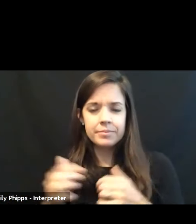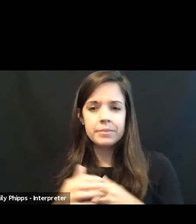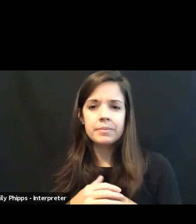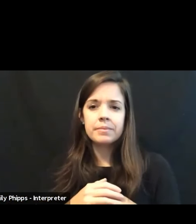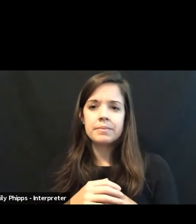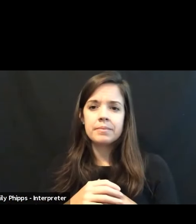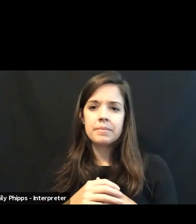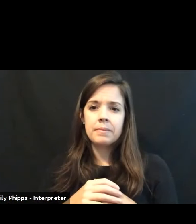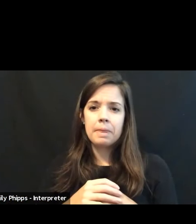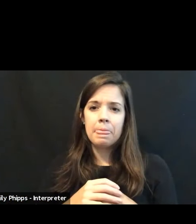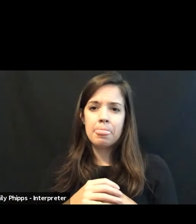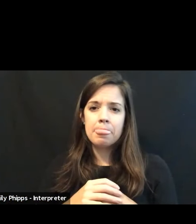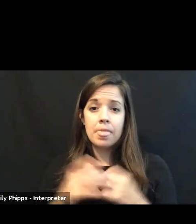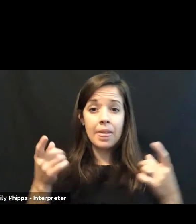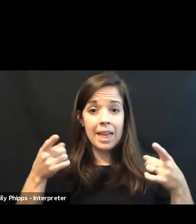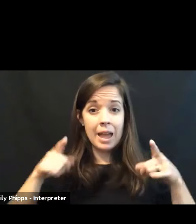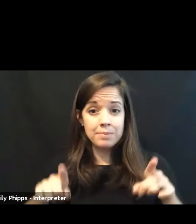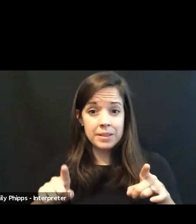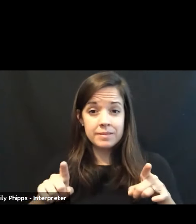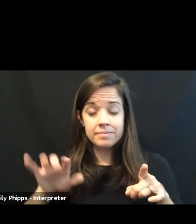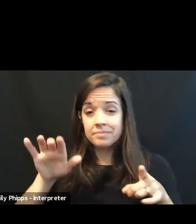It turned out that this student